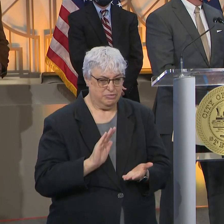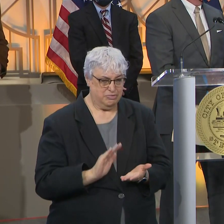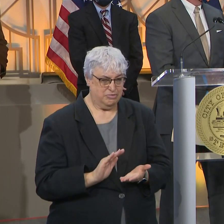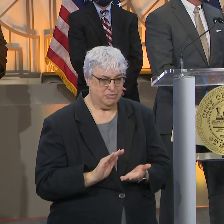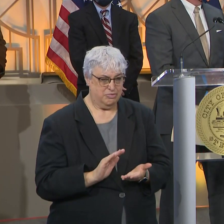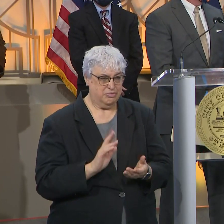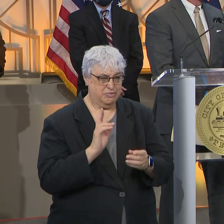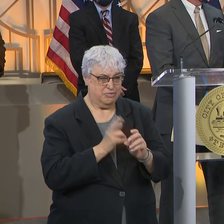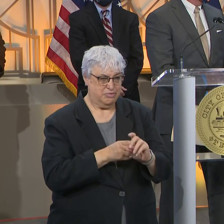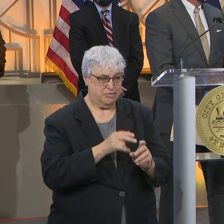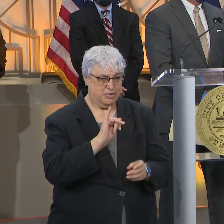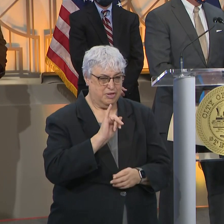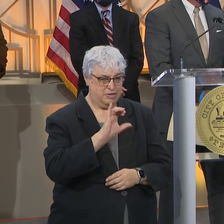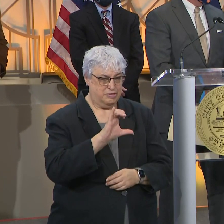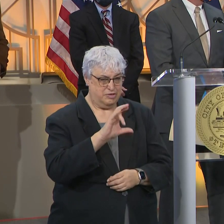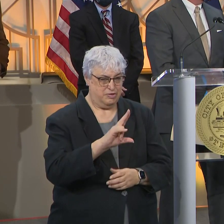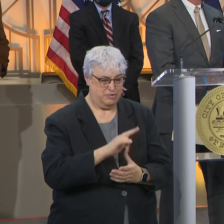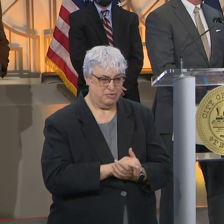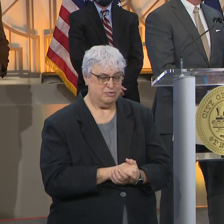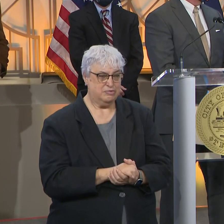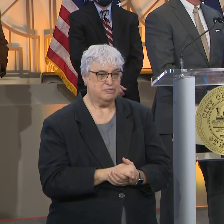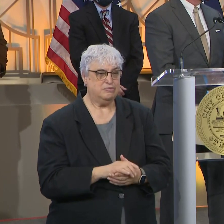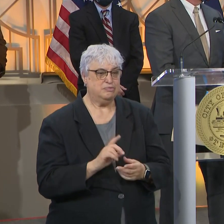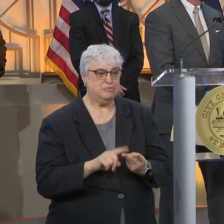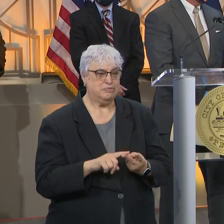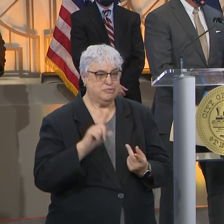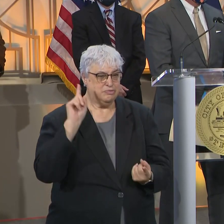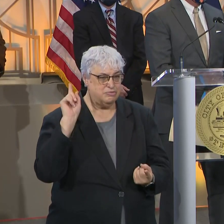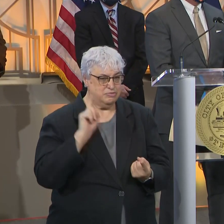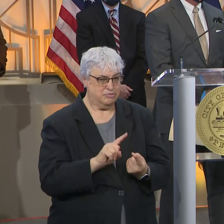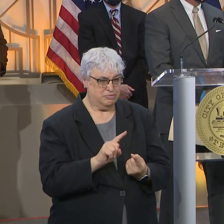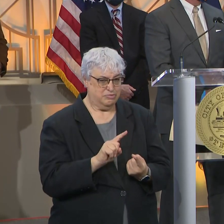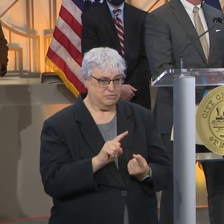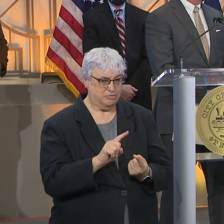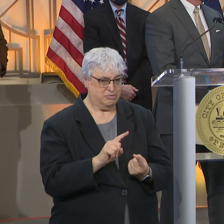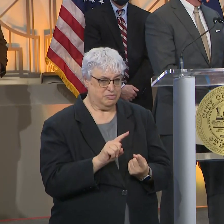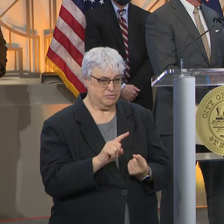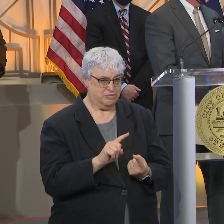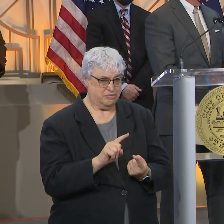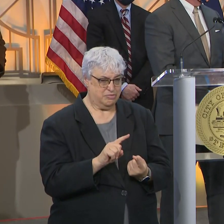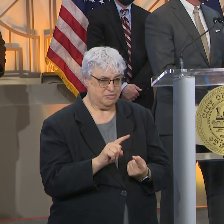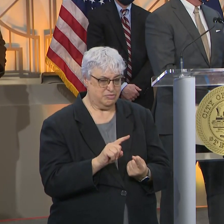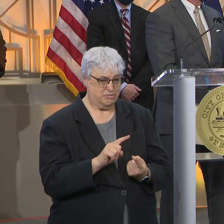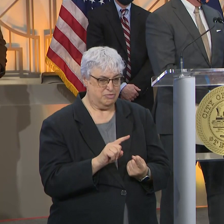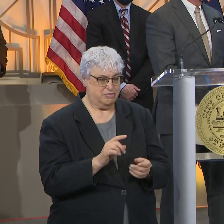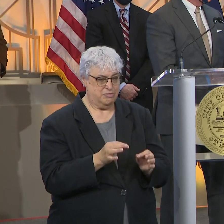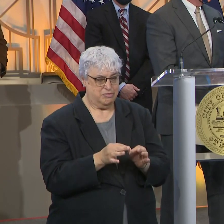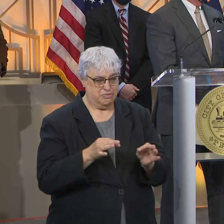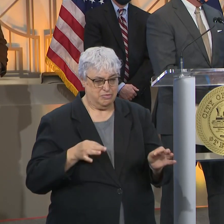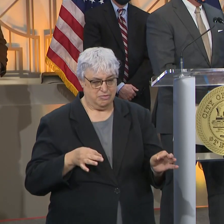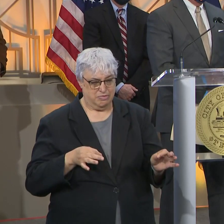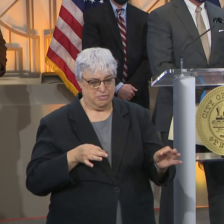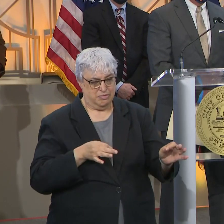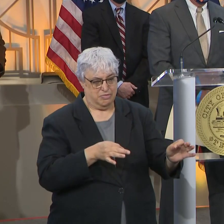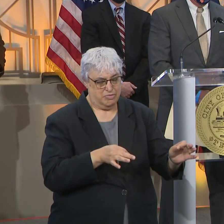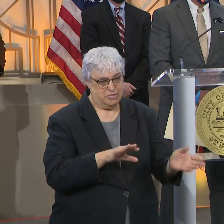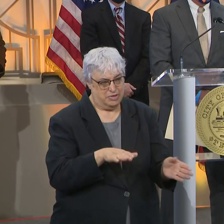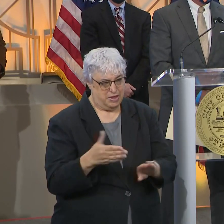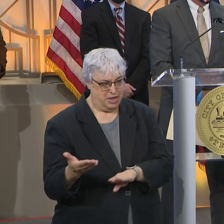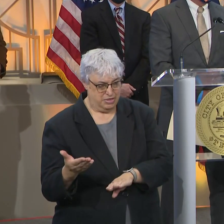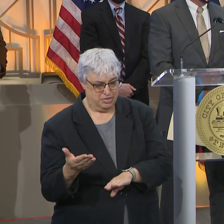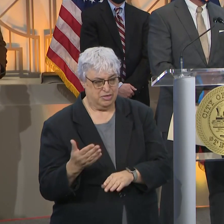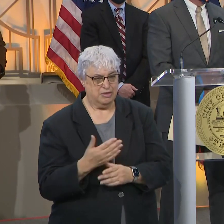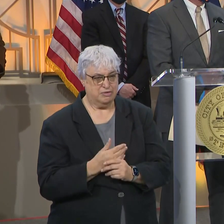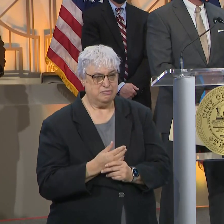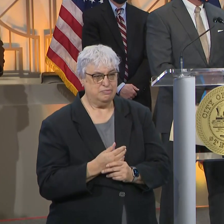winding up in the intensive care unit. And we're seeing a smaller parent. Now, there's a huge lag with death reporting, but I'm hoping